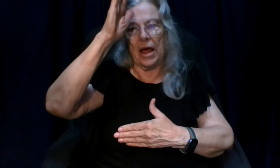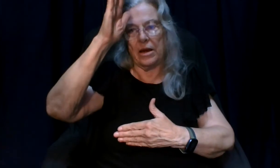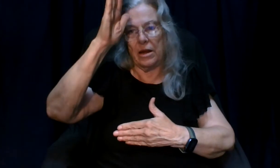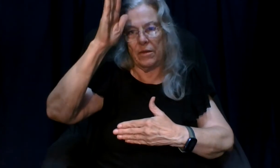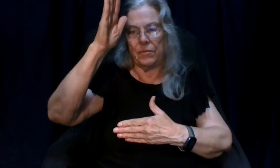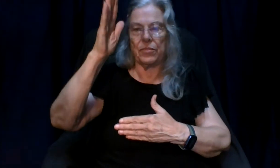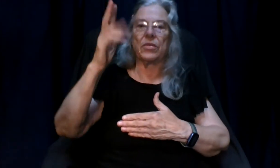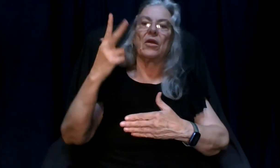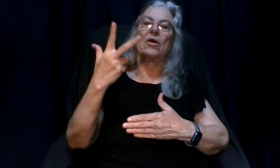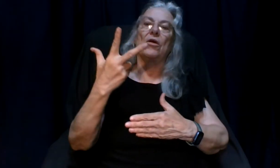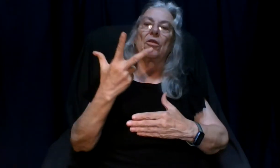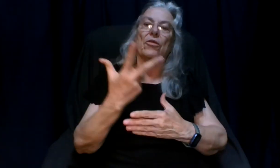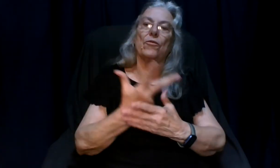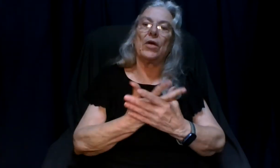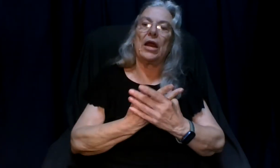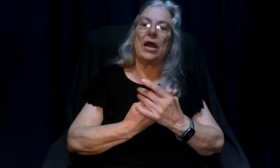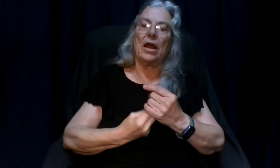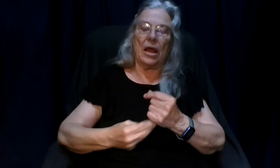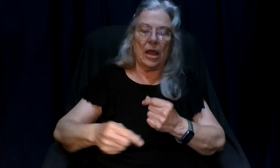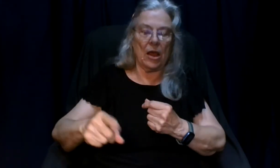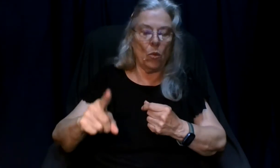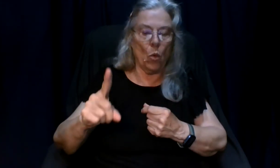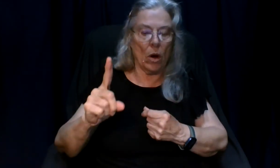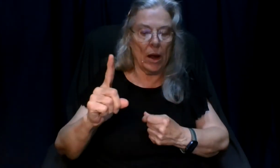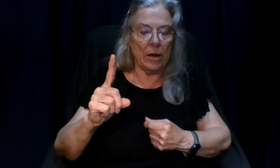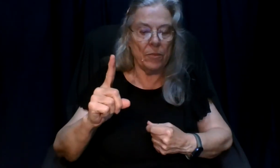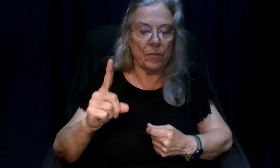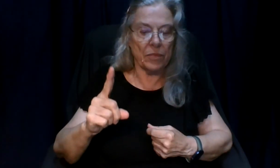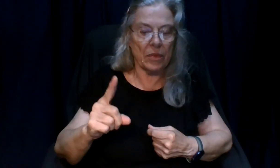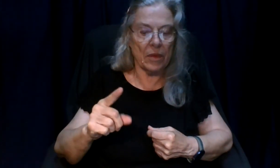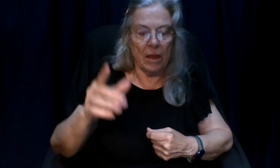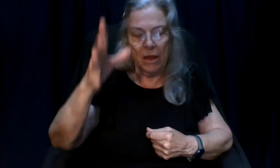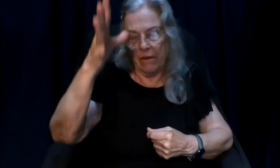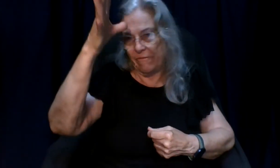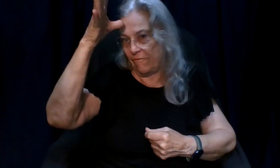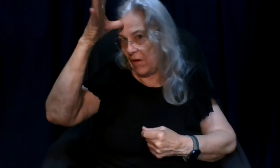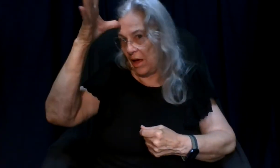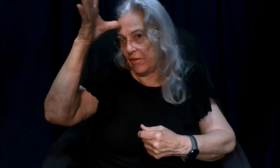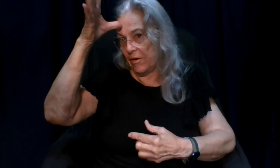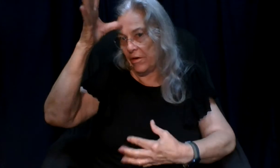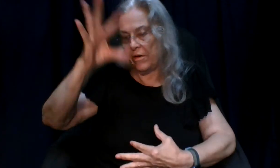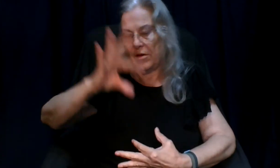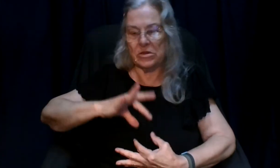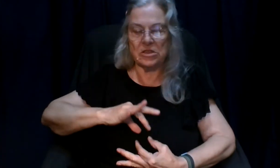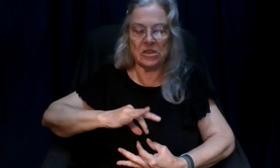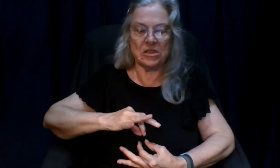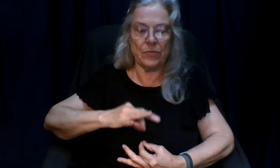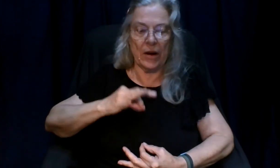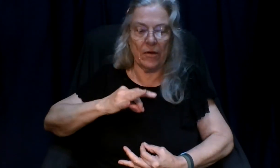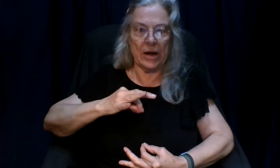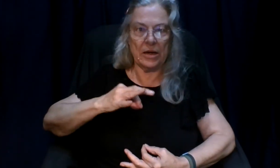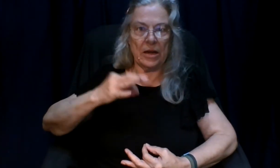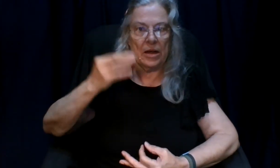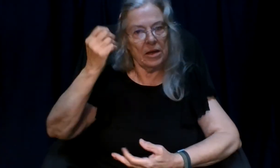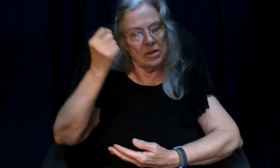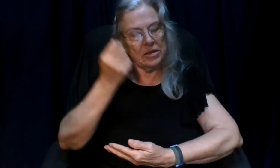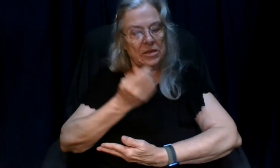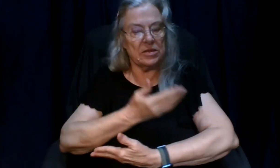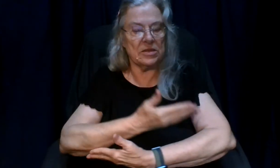three in one father spirit son